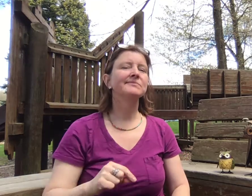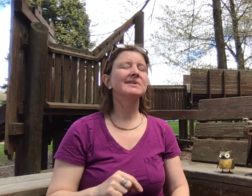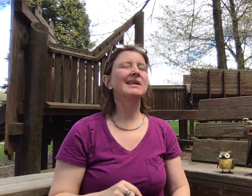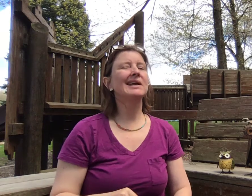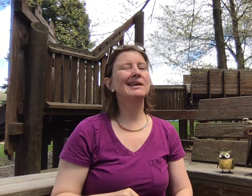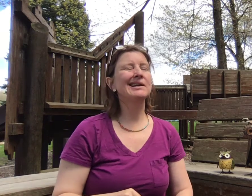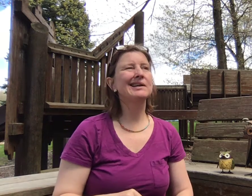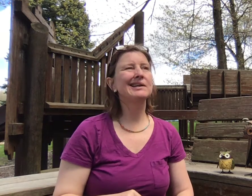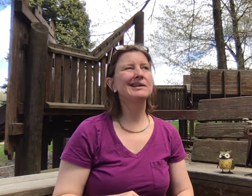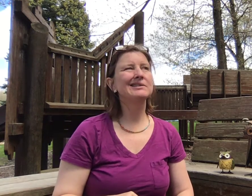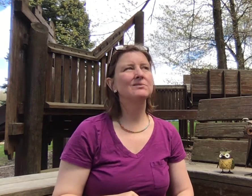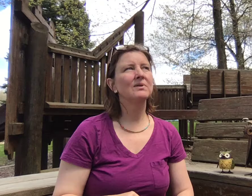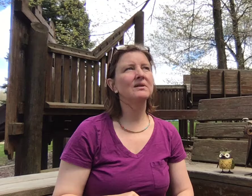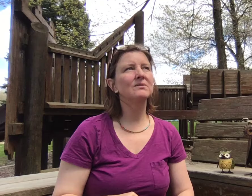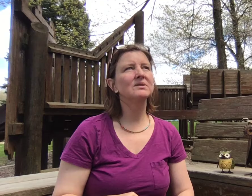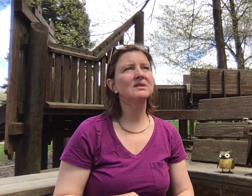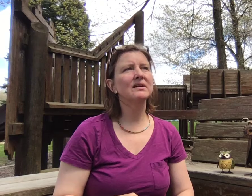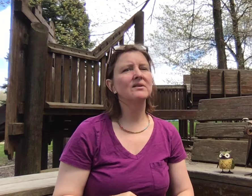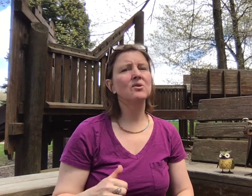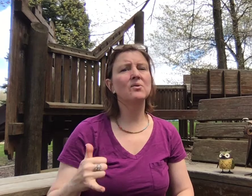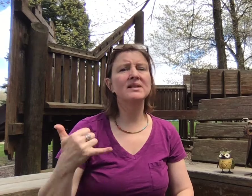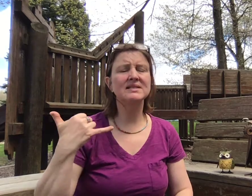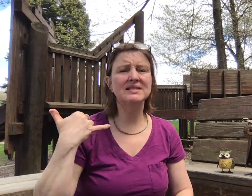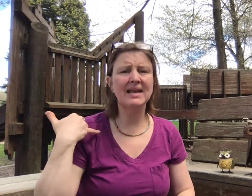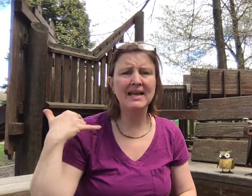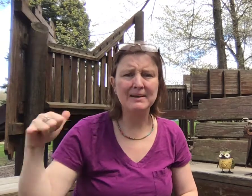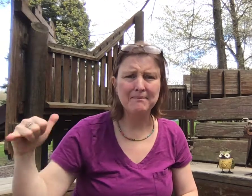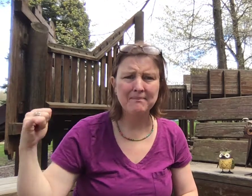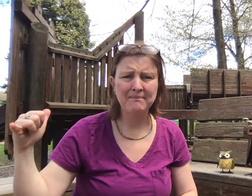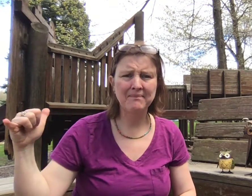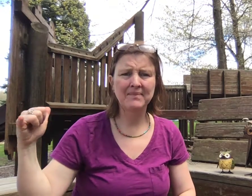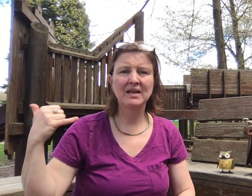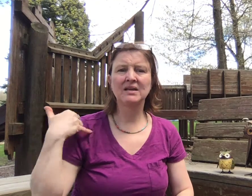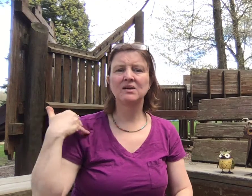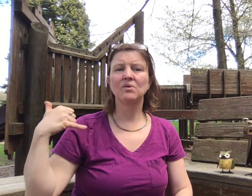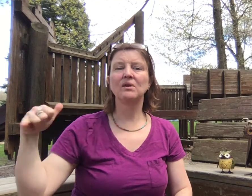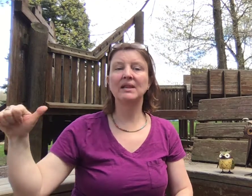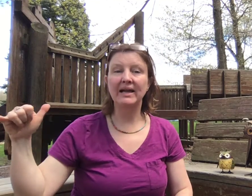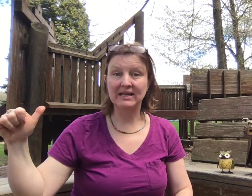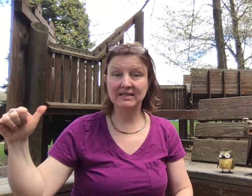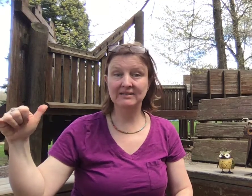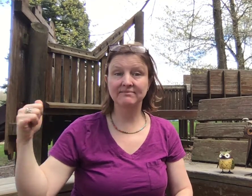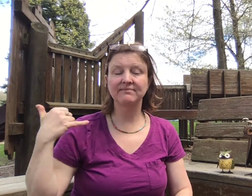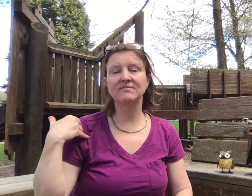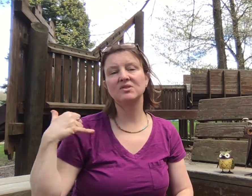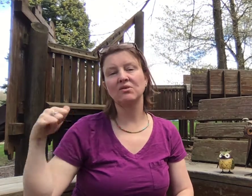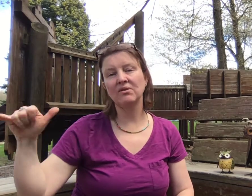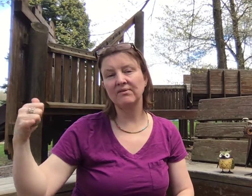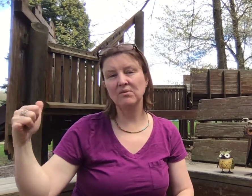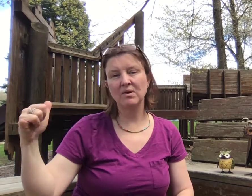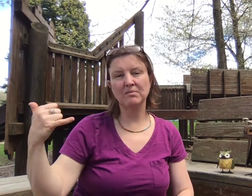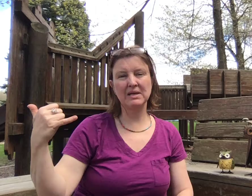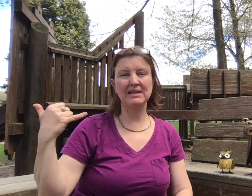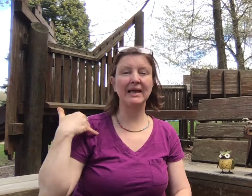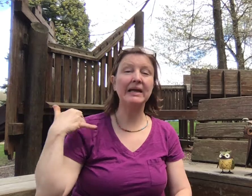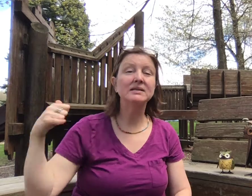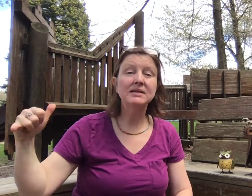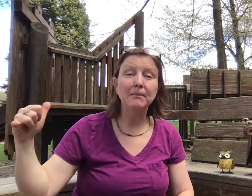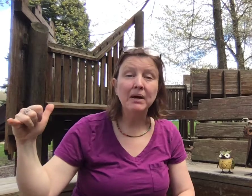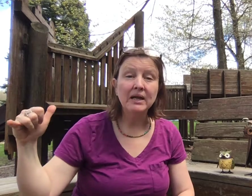And what was the other? Oh insane. Or like. So if you want to be like somebody.